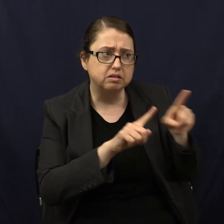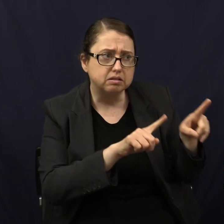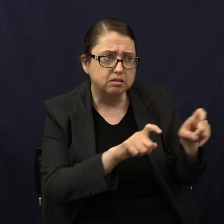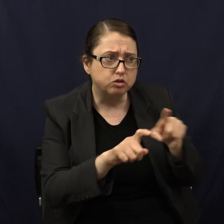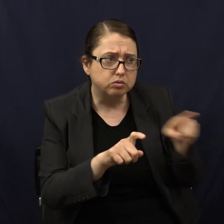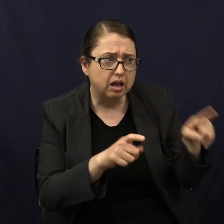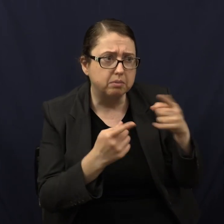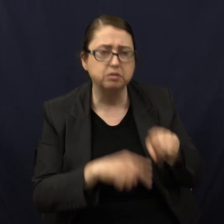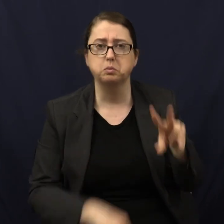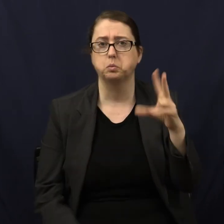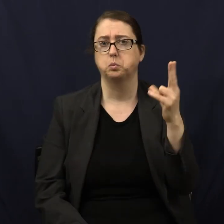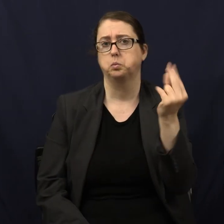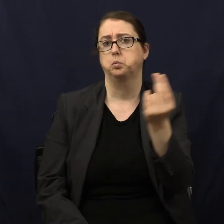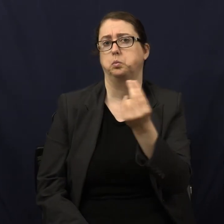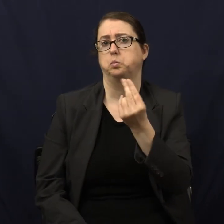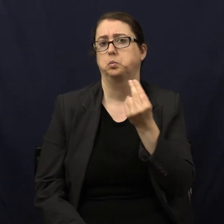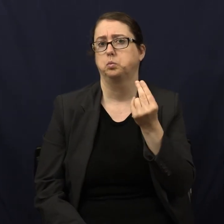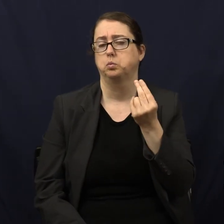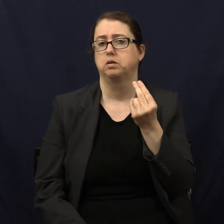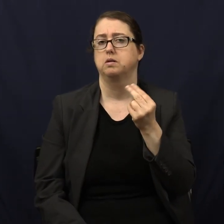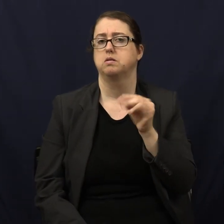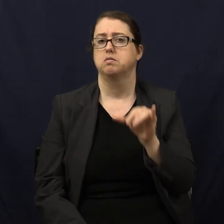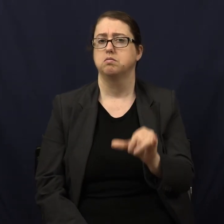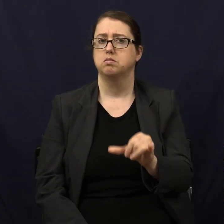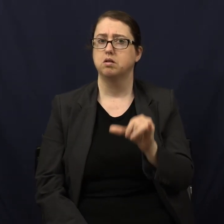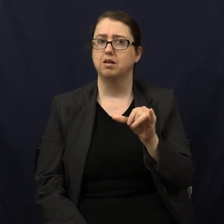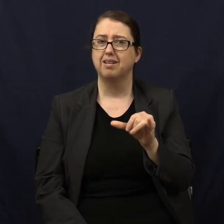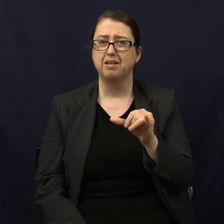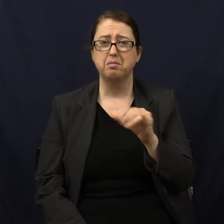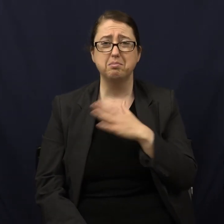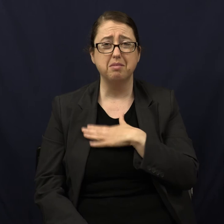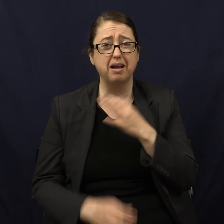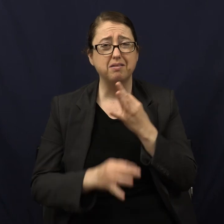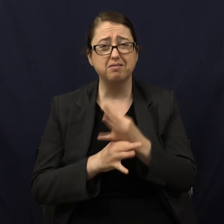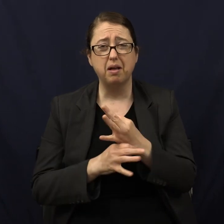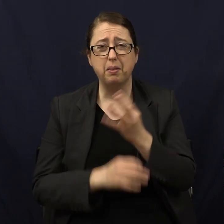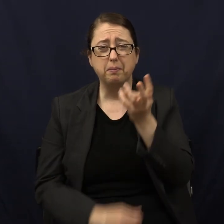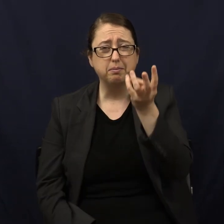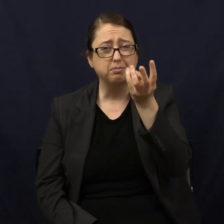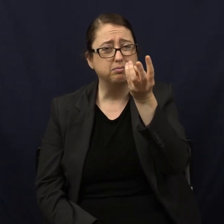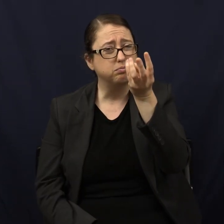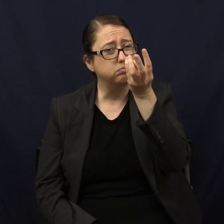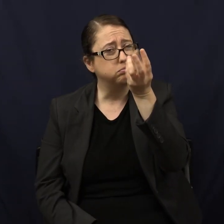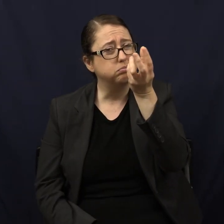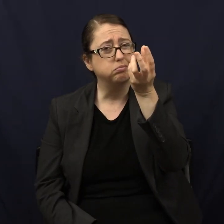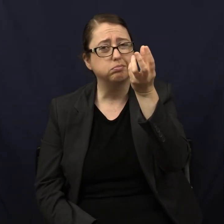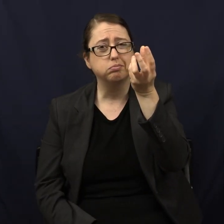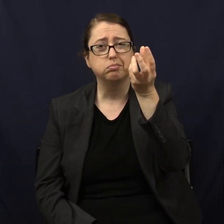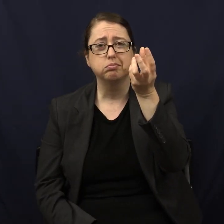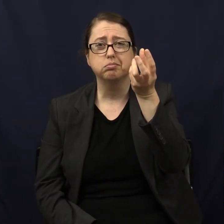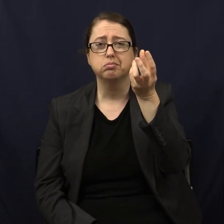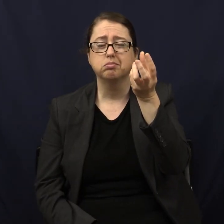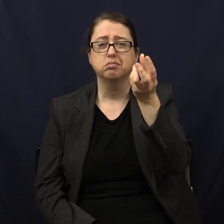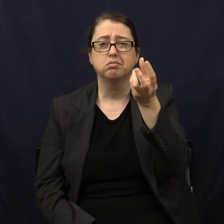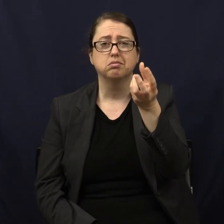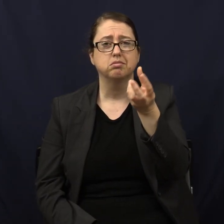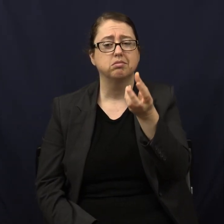But I can tell you that I had the least amount of faith of anybody in that equation.